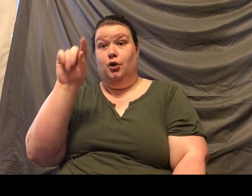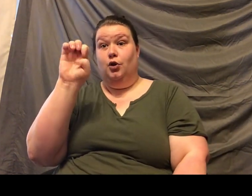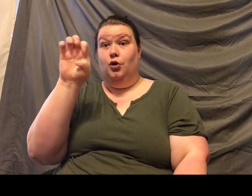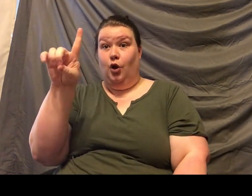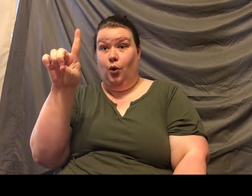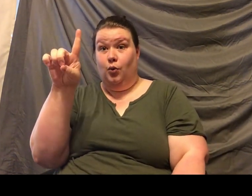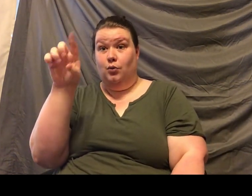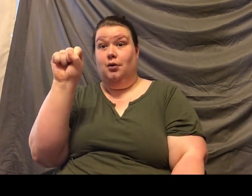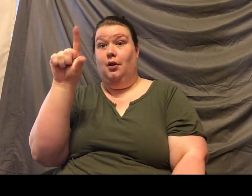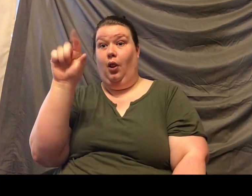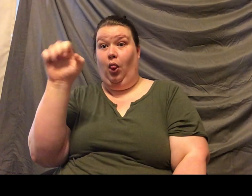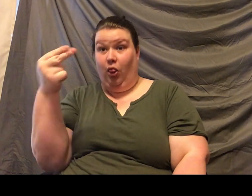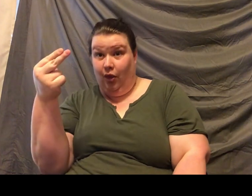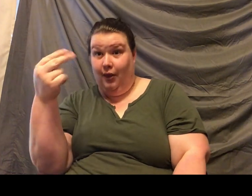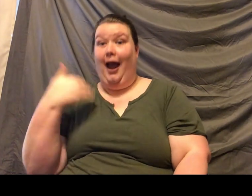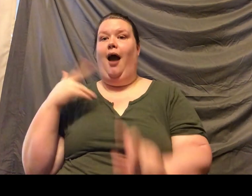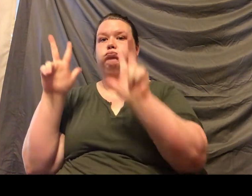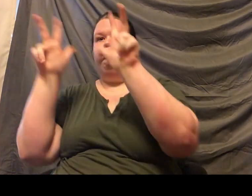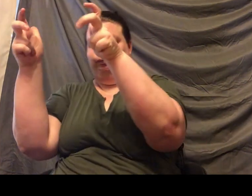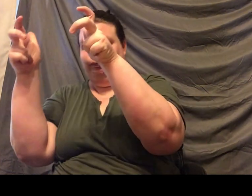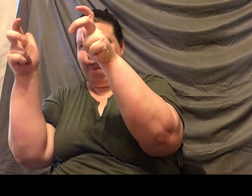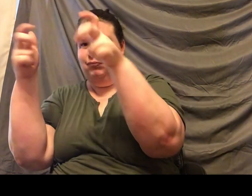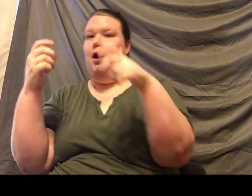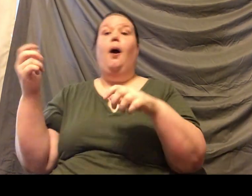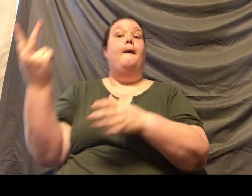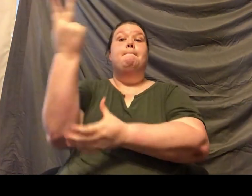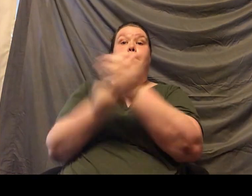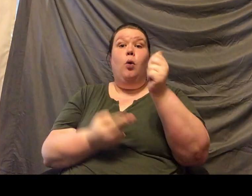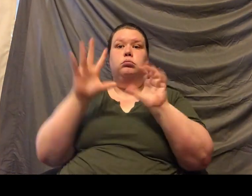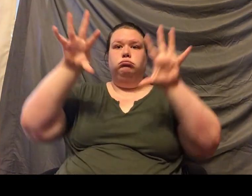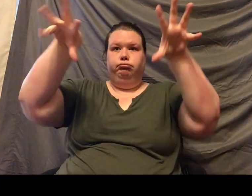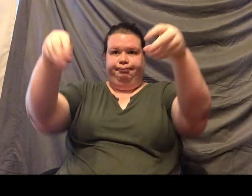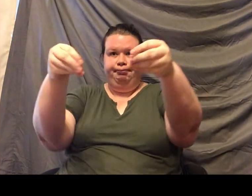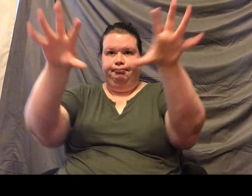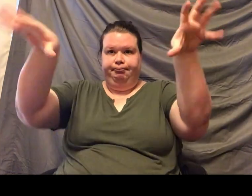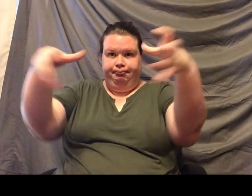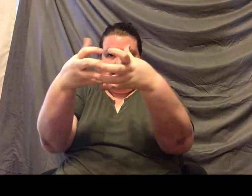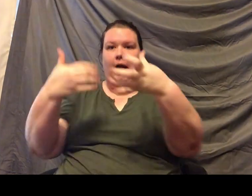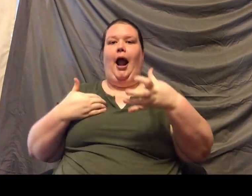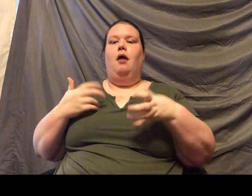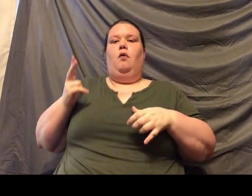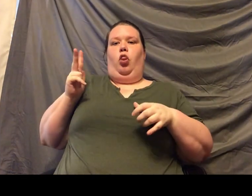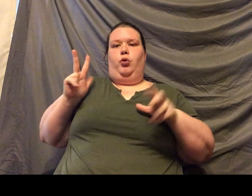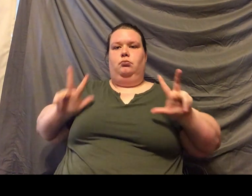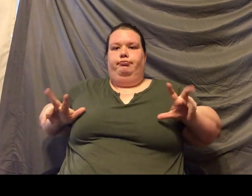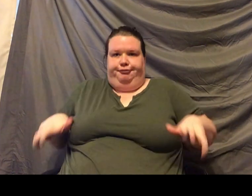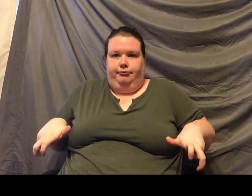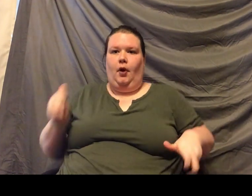toes. I know it's a little confusing. How are you doing over there, Mo? Do you want another treat? Let's try giving him a blackberry. Do you guys like your fruit?